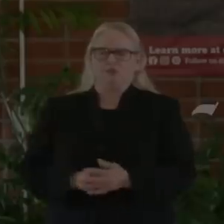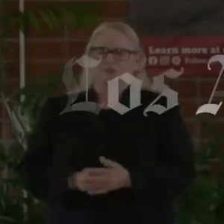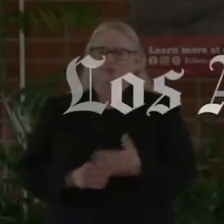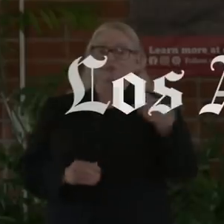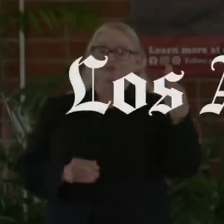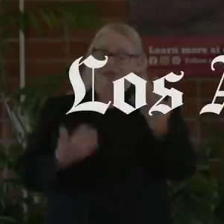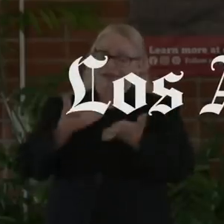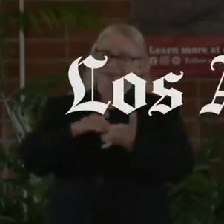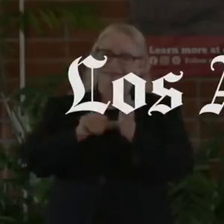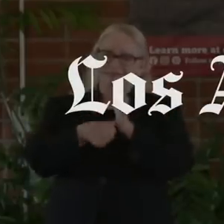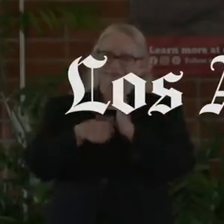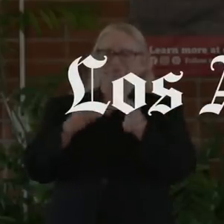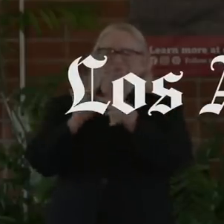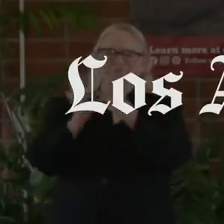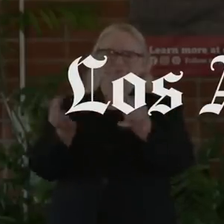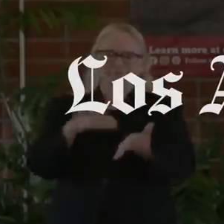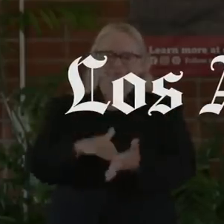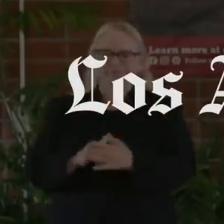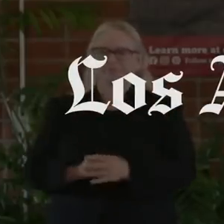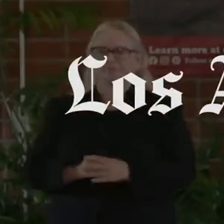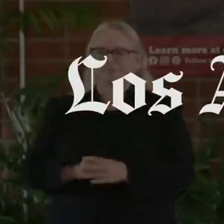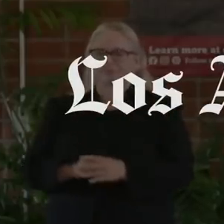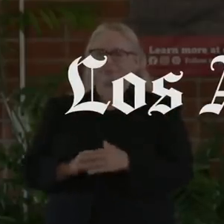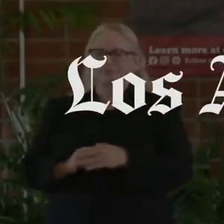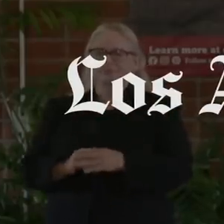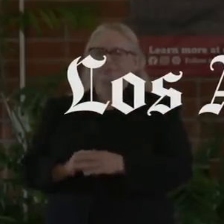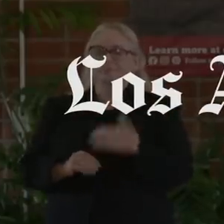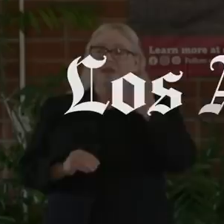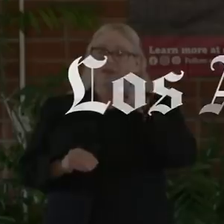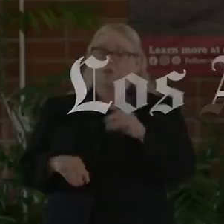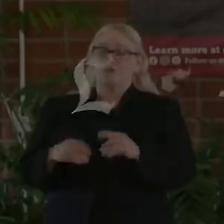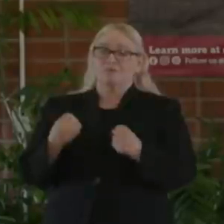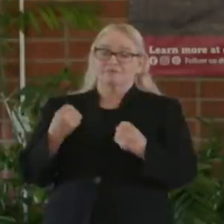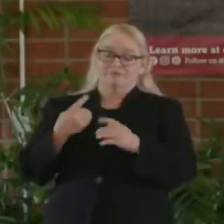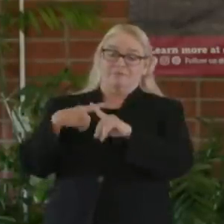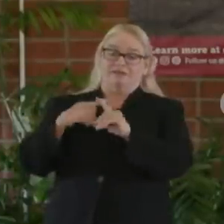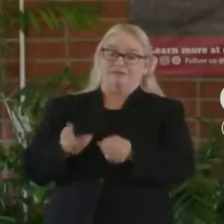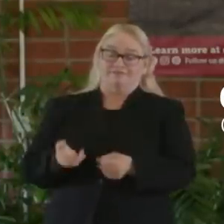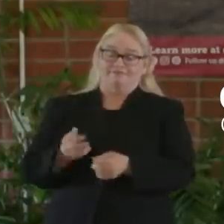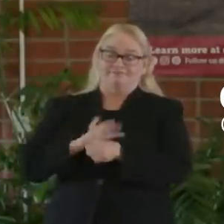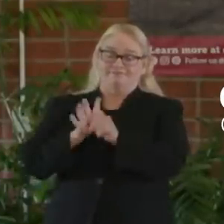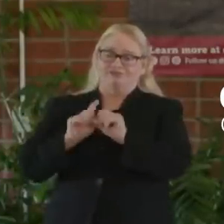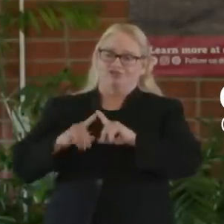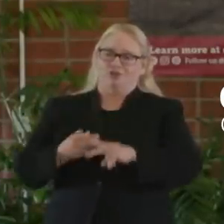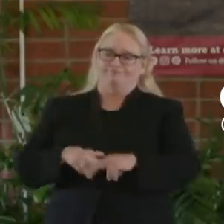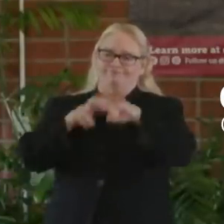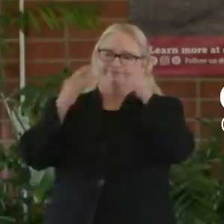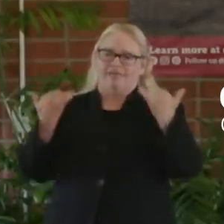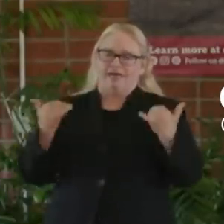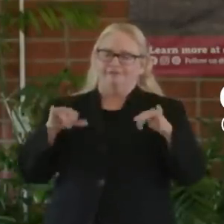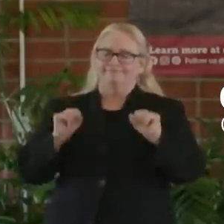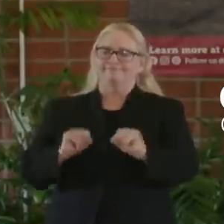While we see positivity rate in the state of California growing modestly, we're seeing a total number of cases certainly